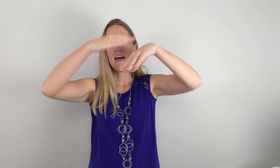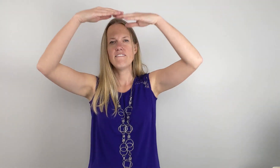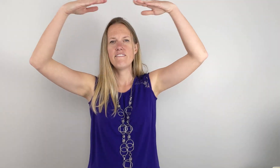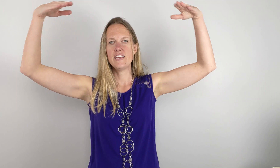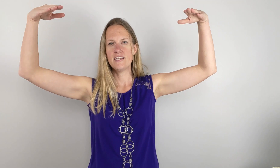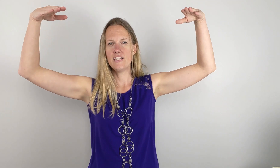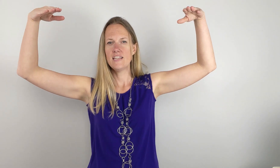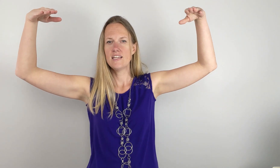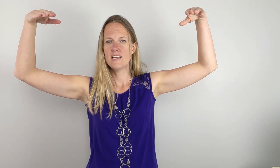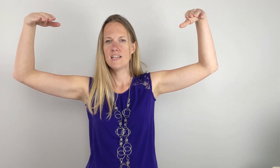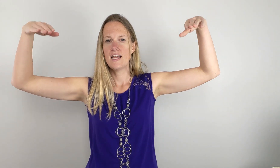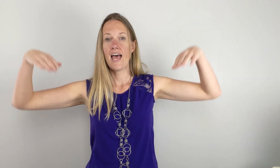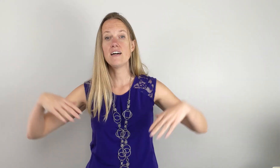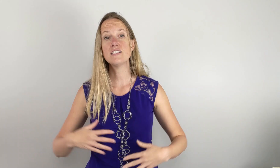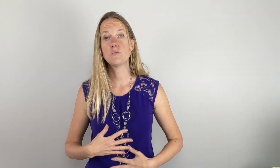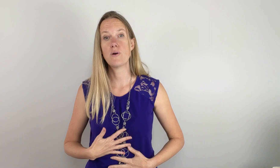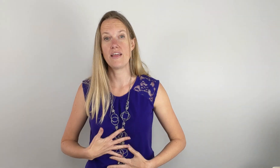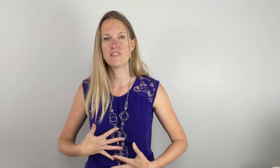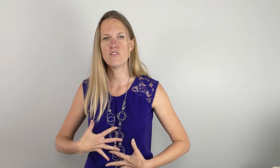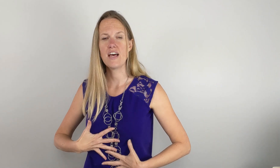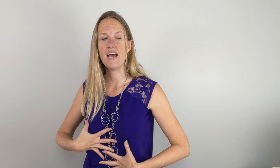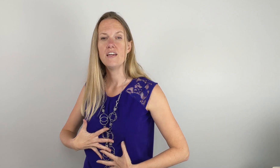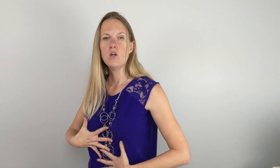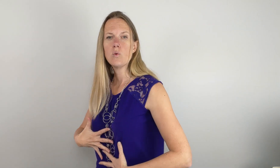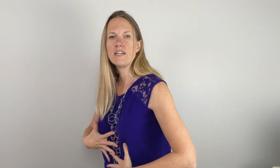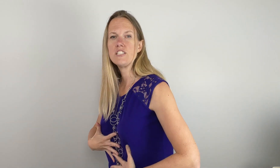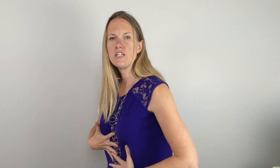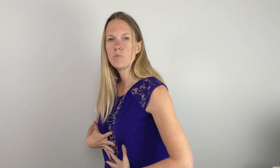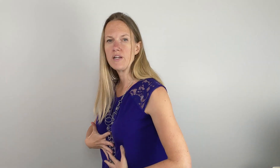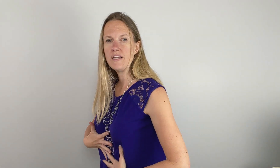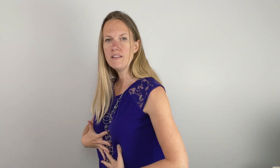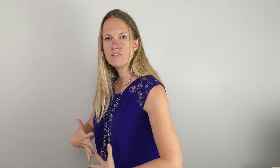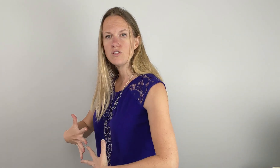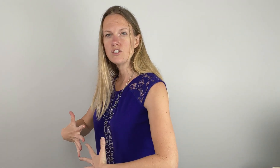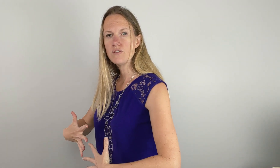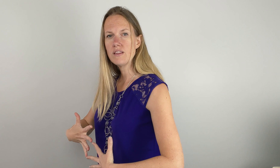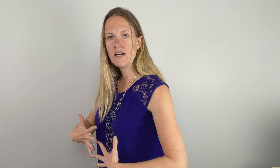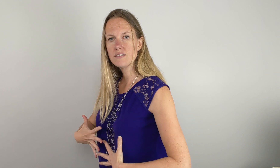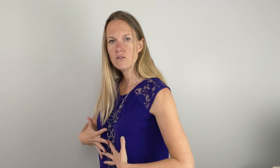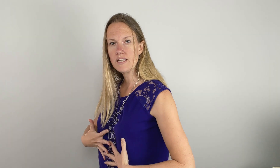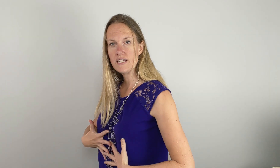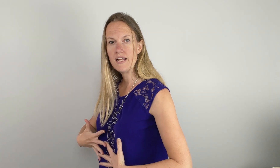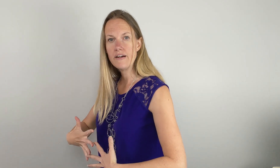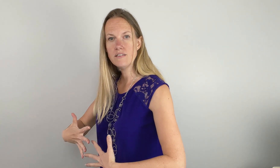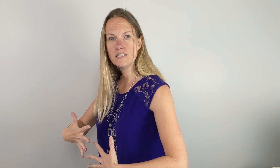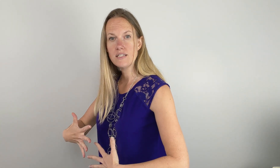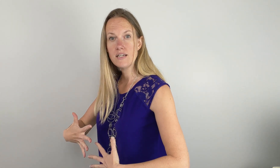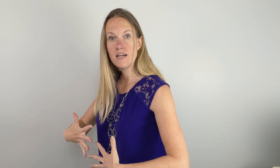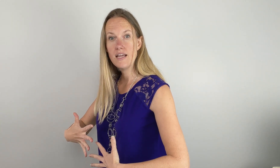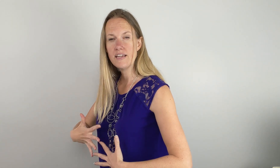Heaven held its breath. So for that we're actually going to breathe. So you show the lungs going in and out and